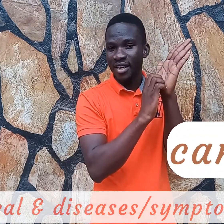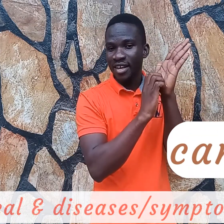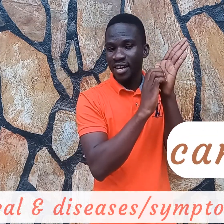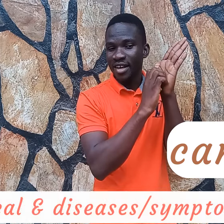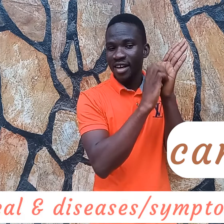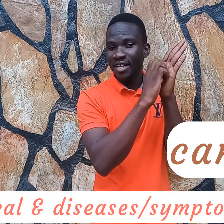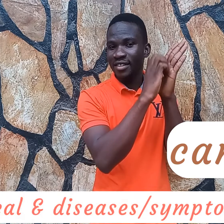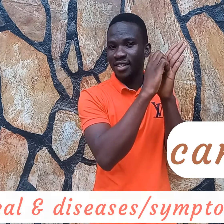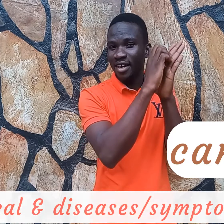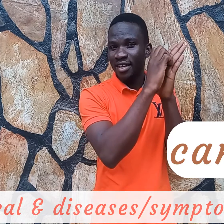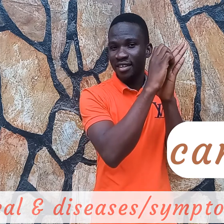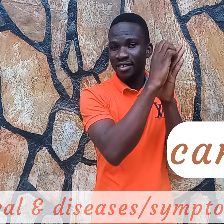cancer